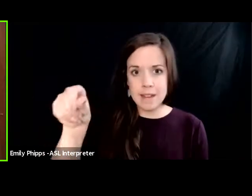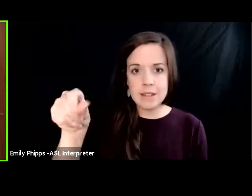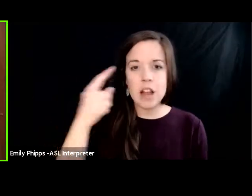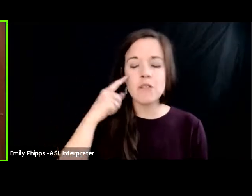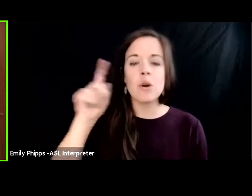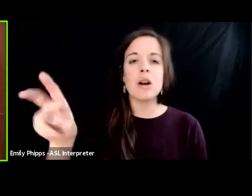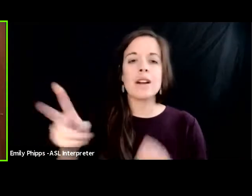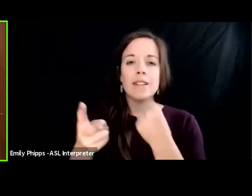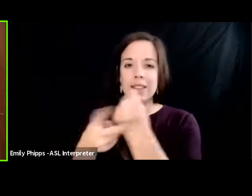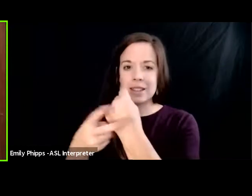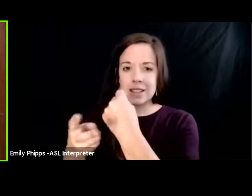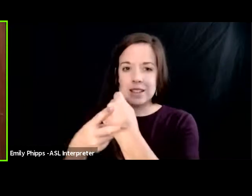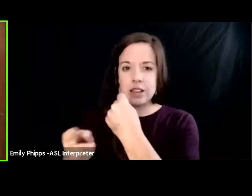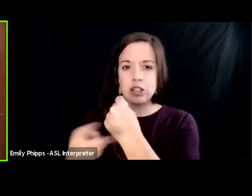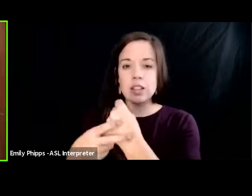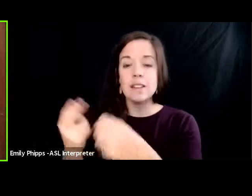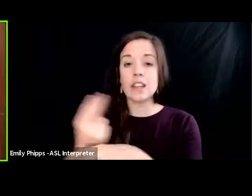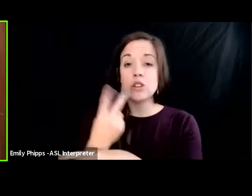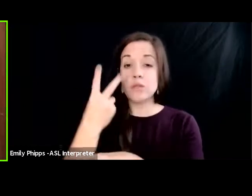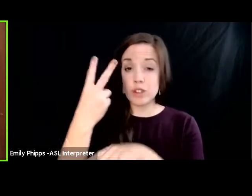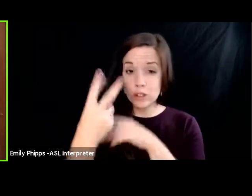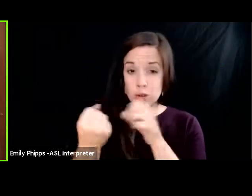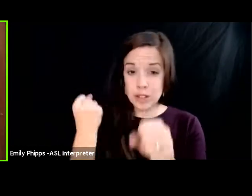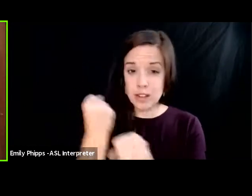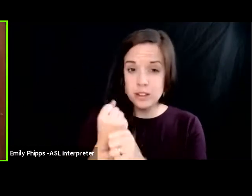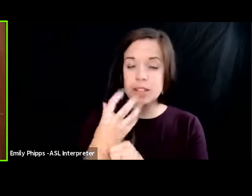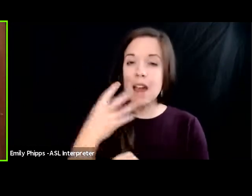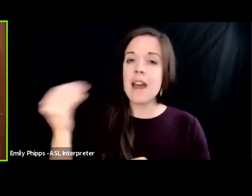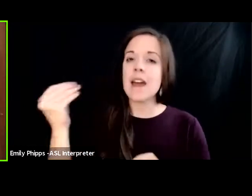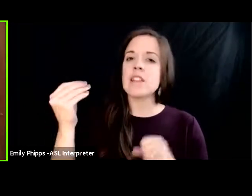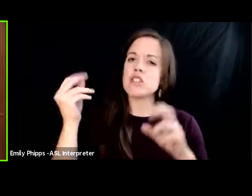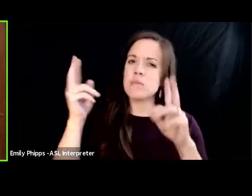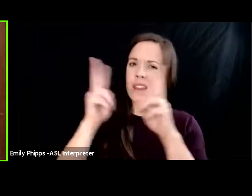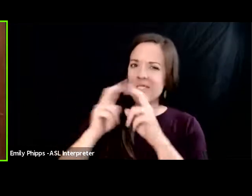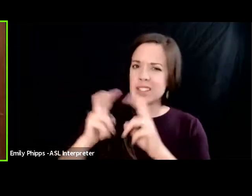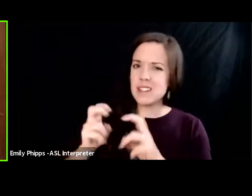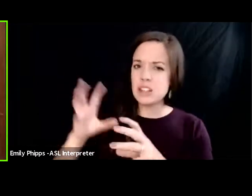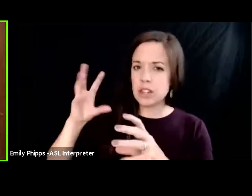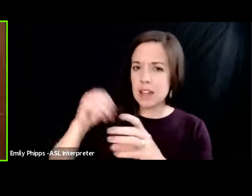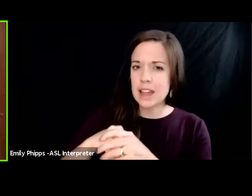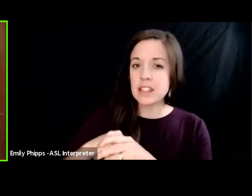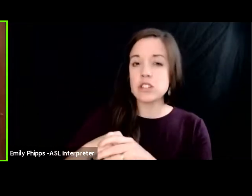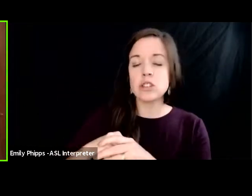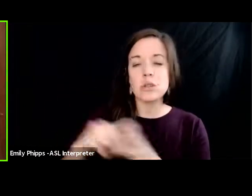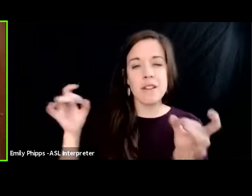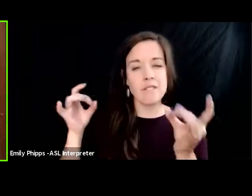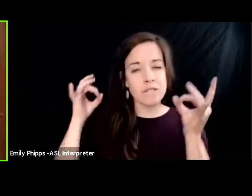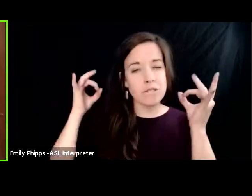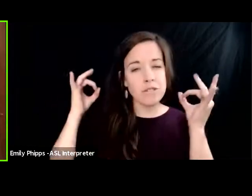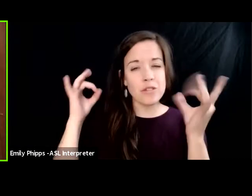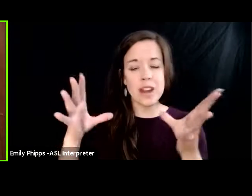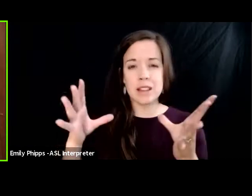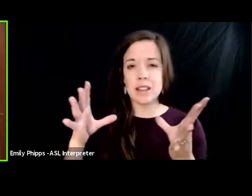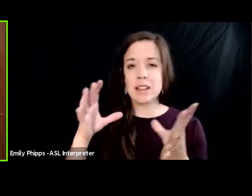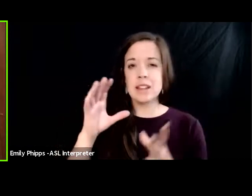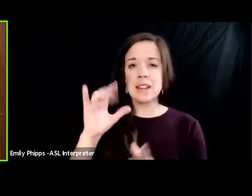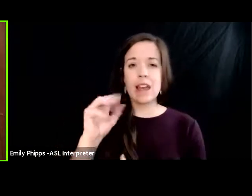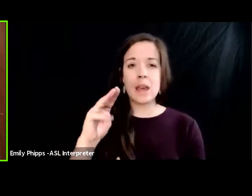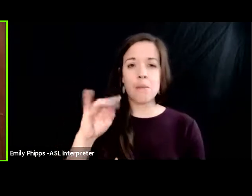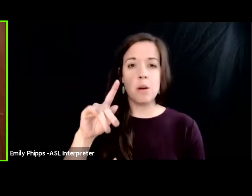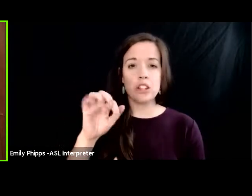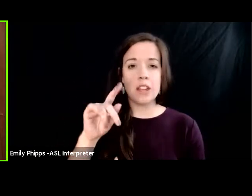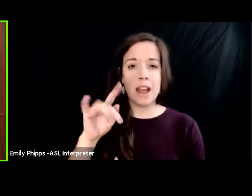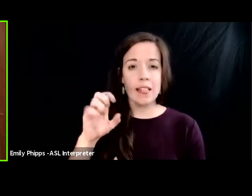detention he spent for two years and that there should be an investigation into the flagrant impartiality of these judges who have